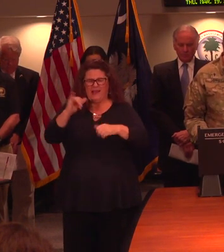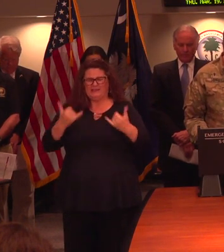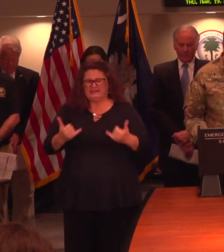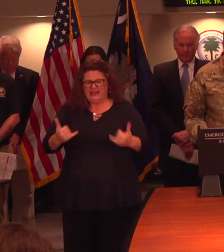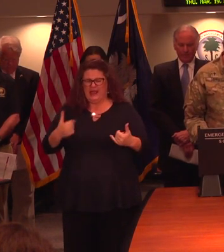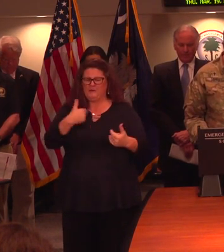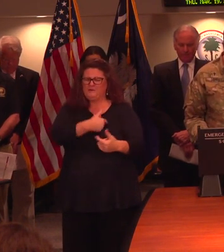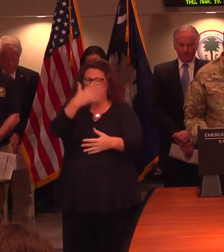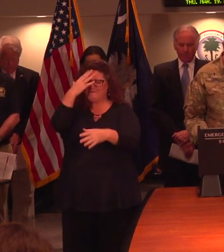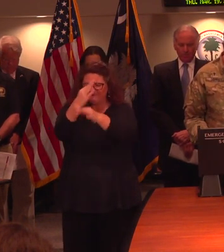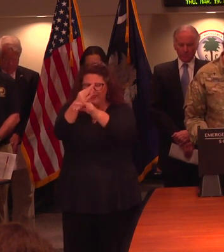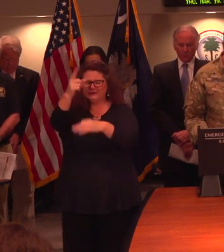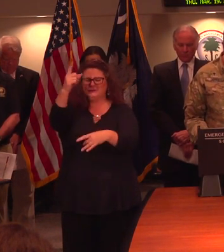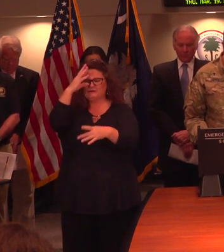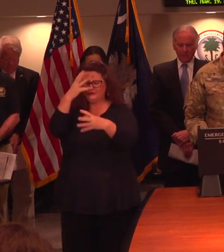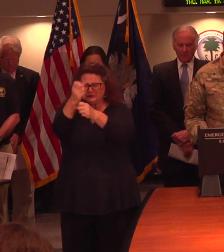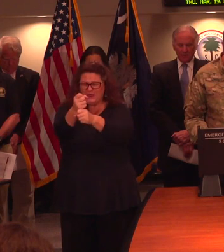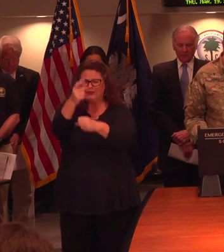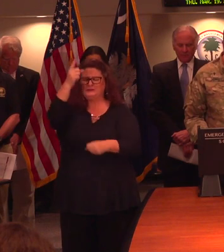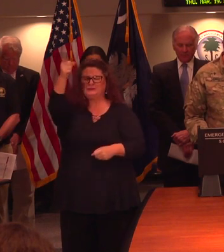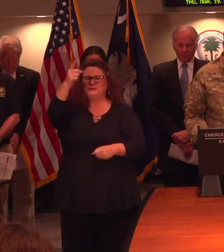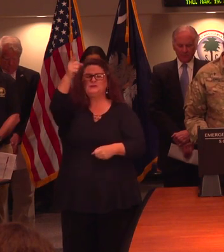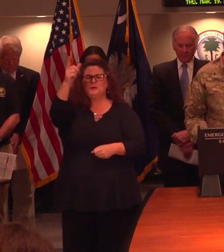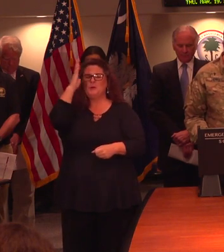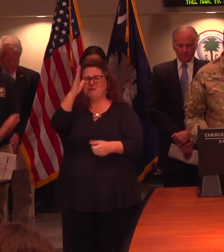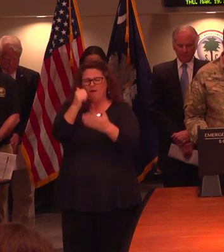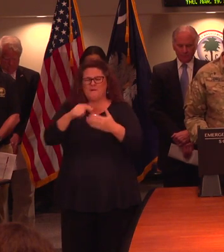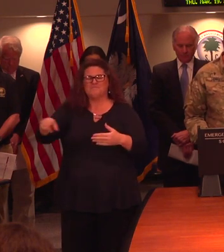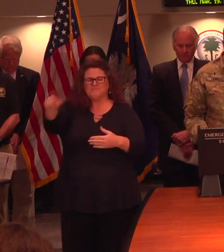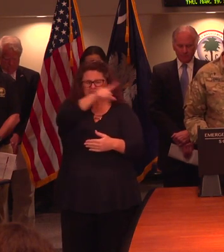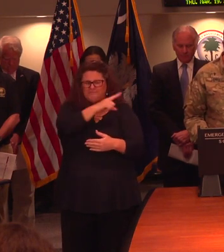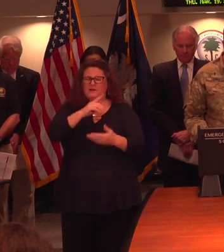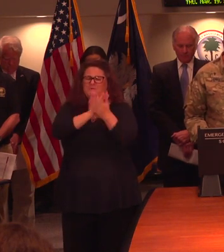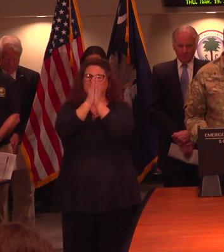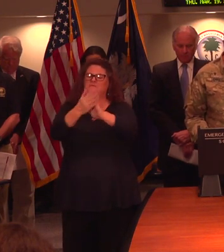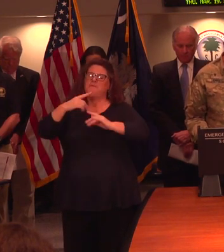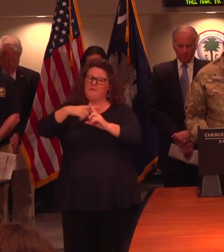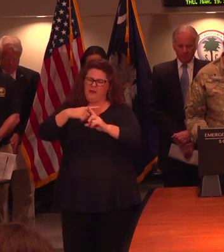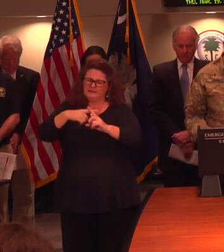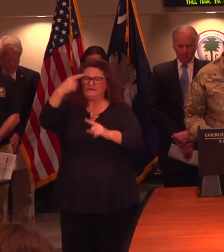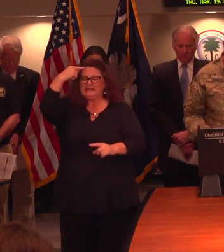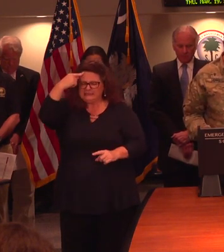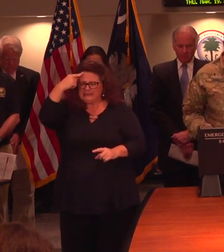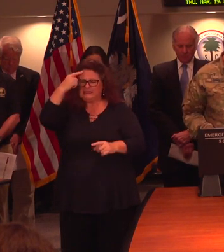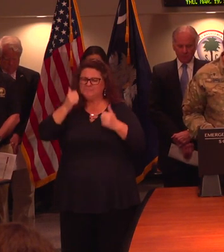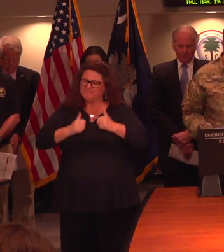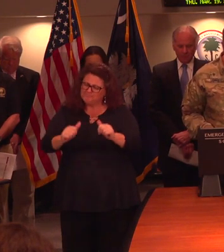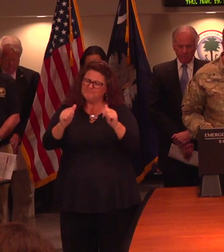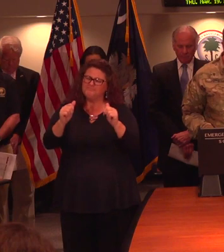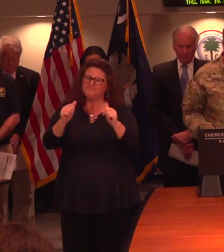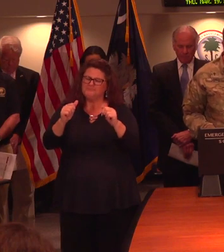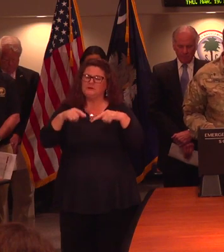you. For it's you that helps to bring out the best in humanity during times of trial. Grant us